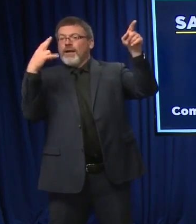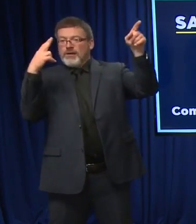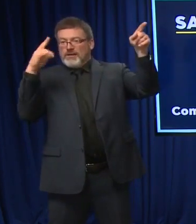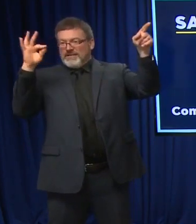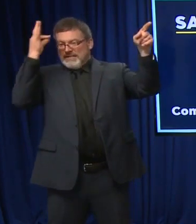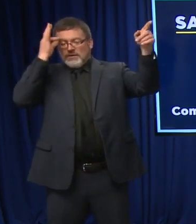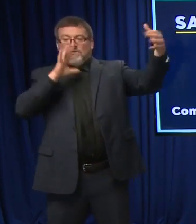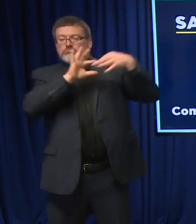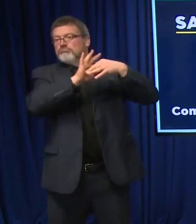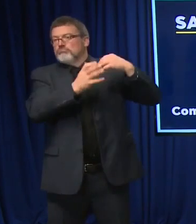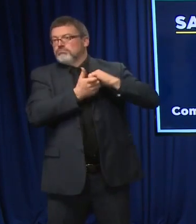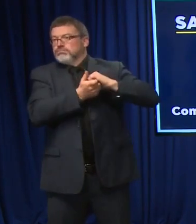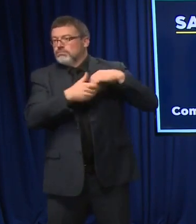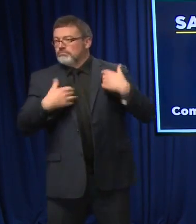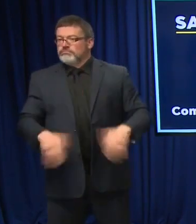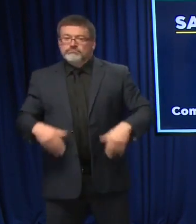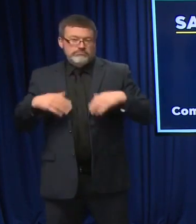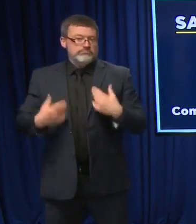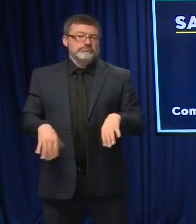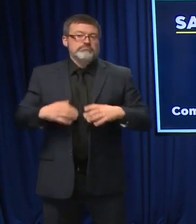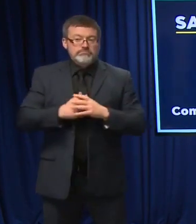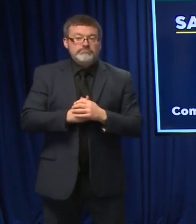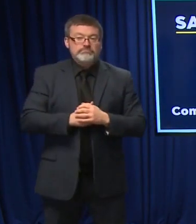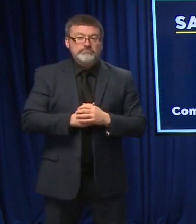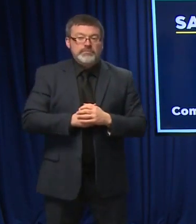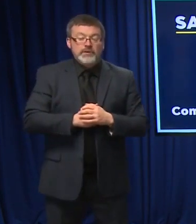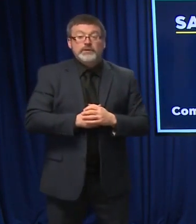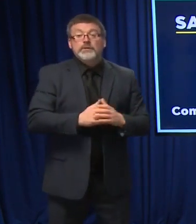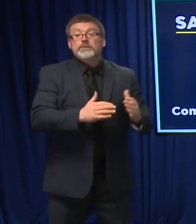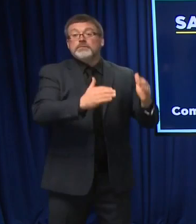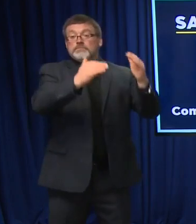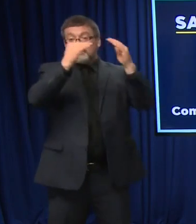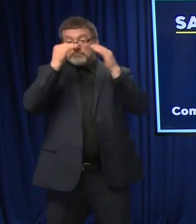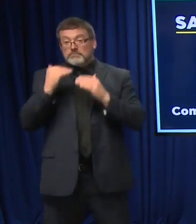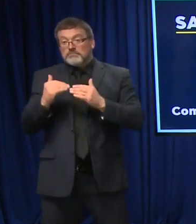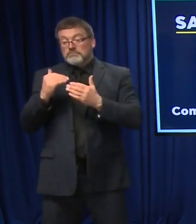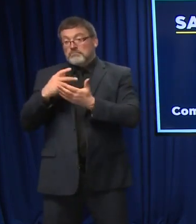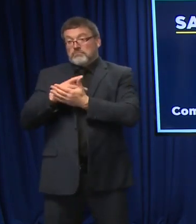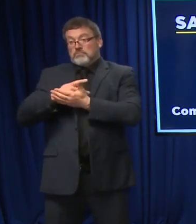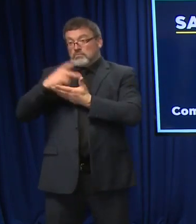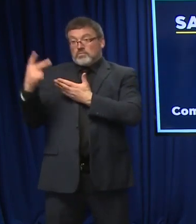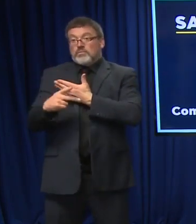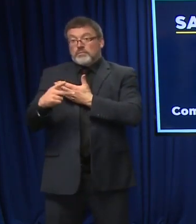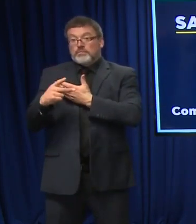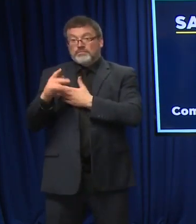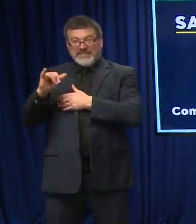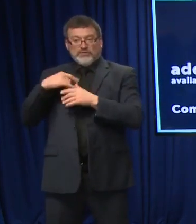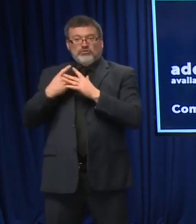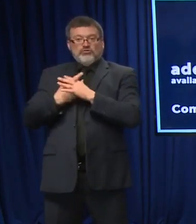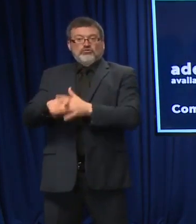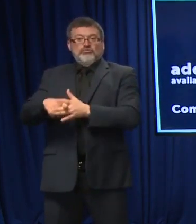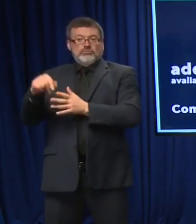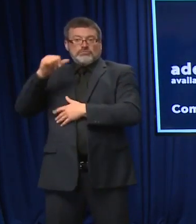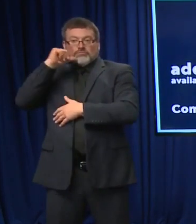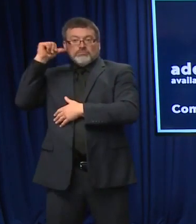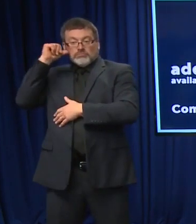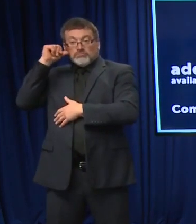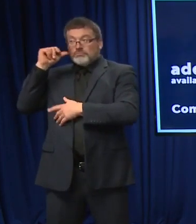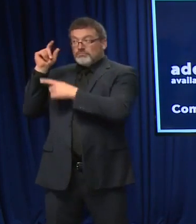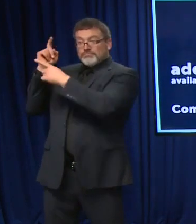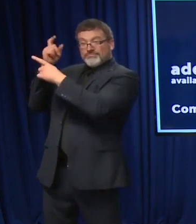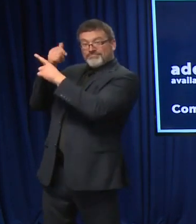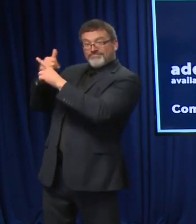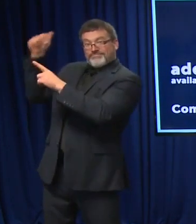Additionally, yesterday, there was another program a lot of folks might have seen. Yesterday, the Executive Council did vote to approve a